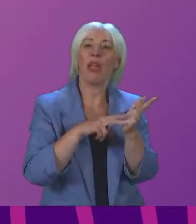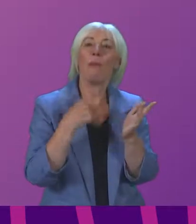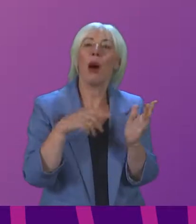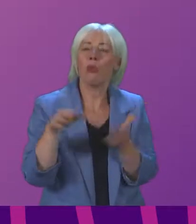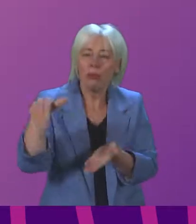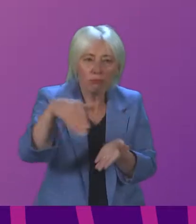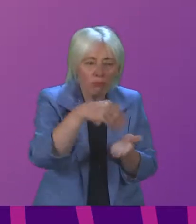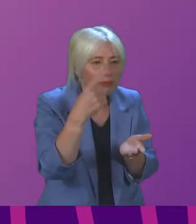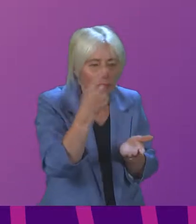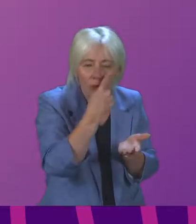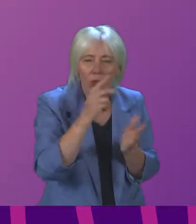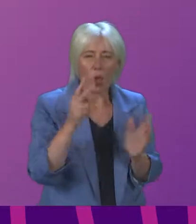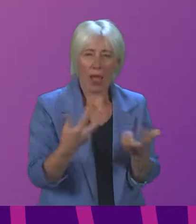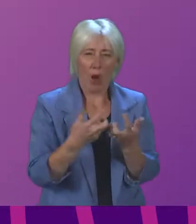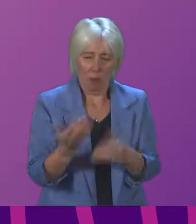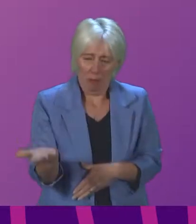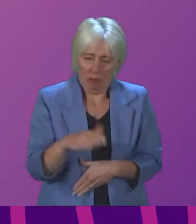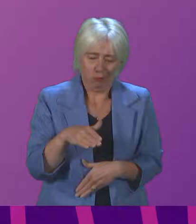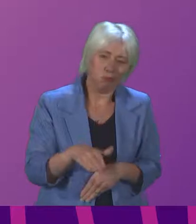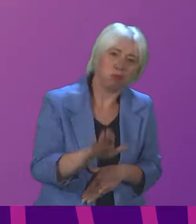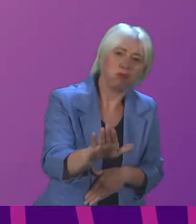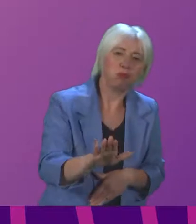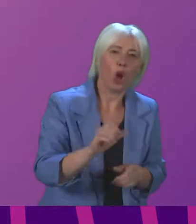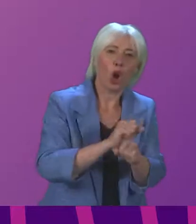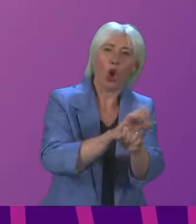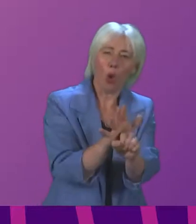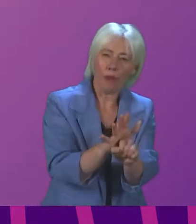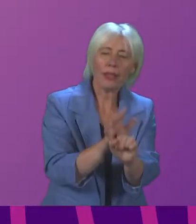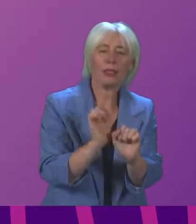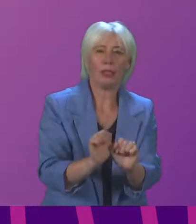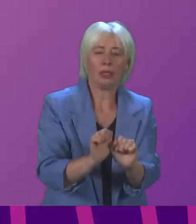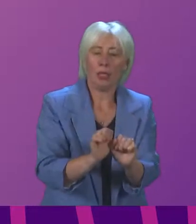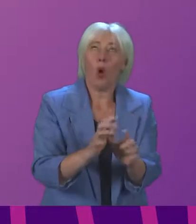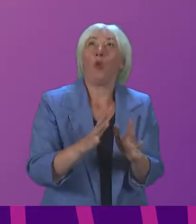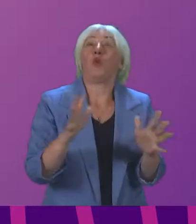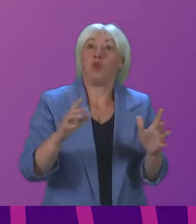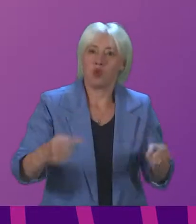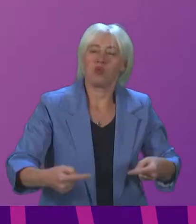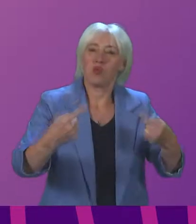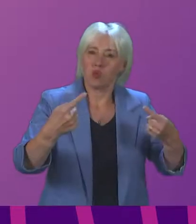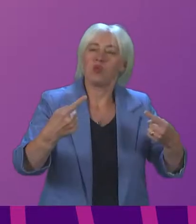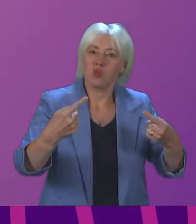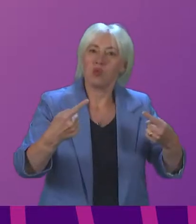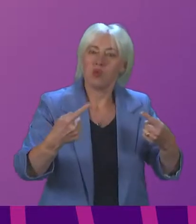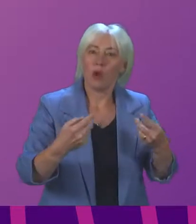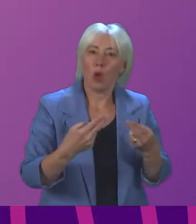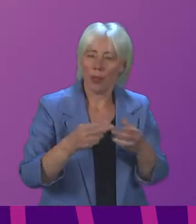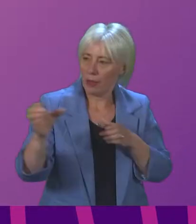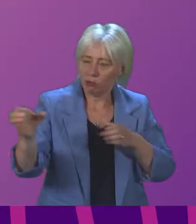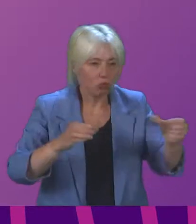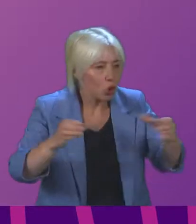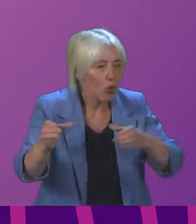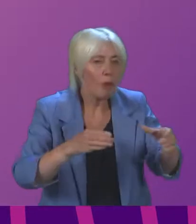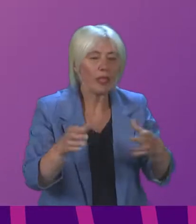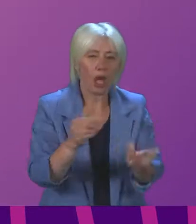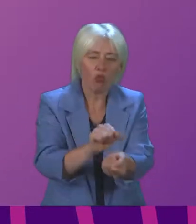look towards recovery from COVID-19, that evidence highlights the scale of the challenge we face with the recruitment and